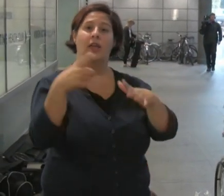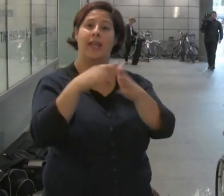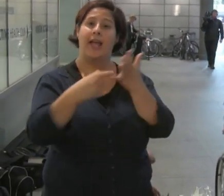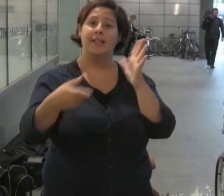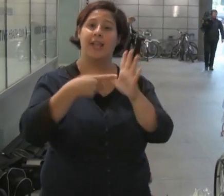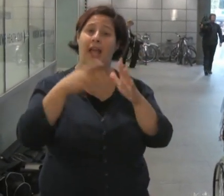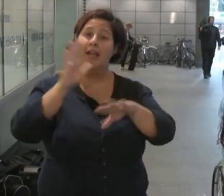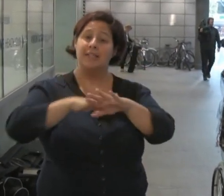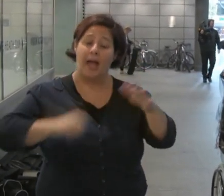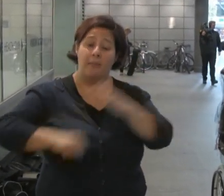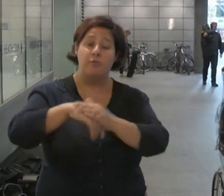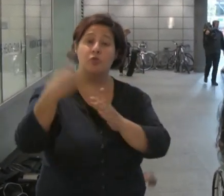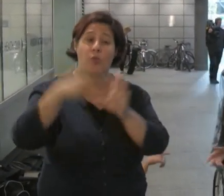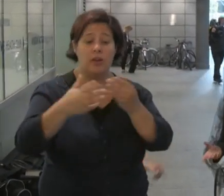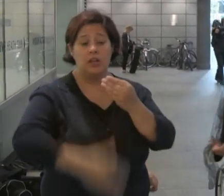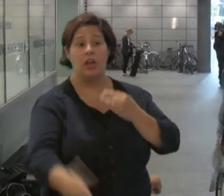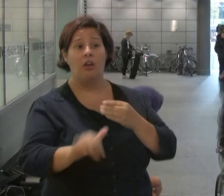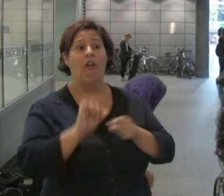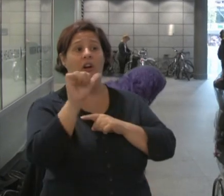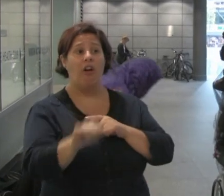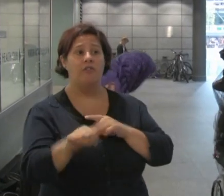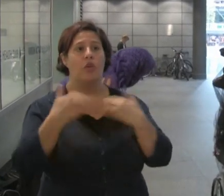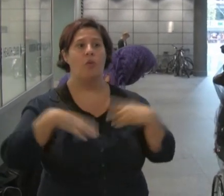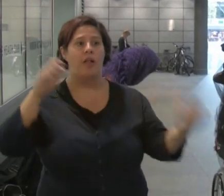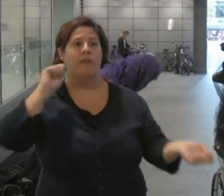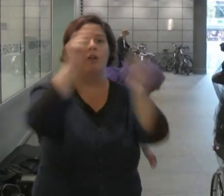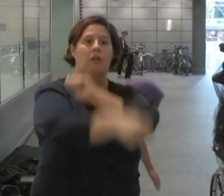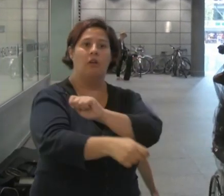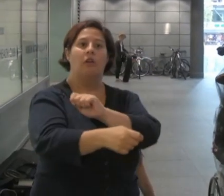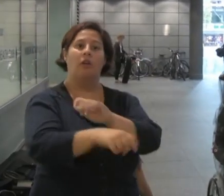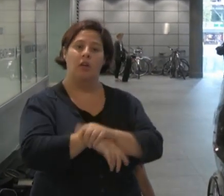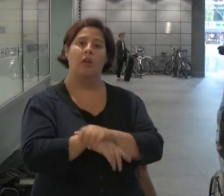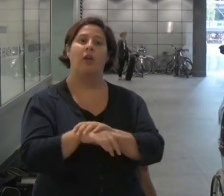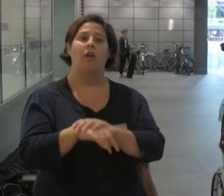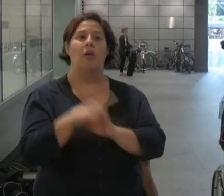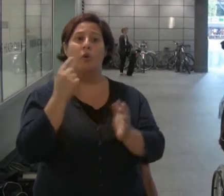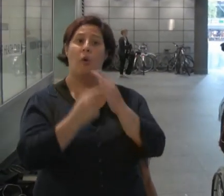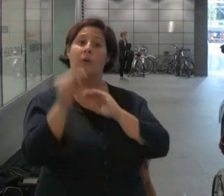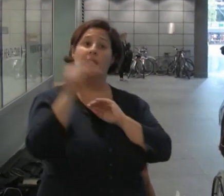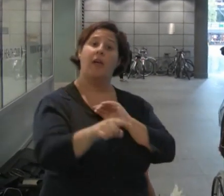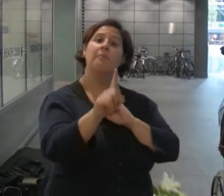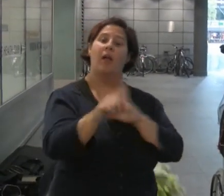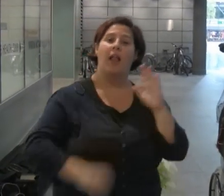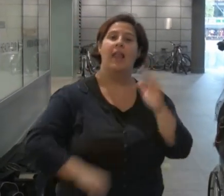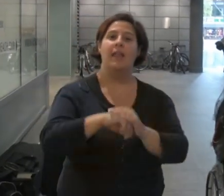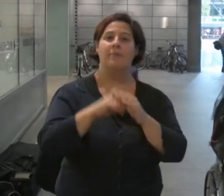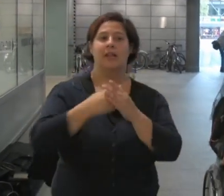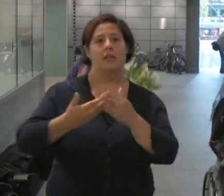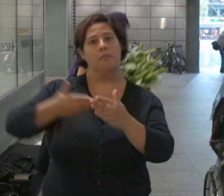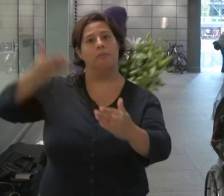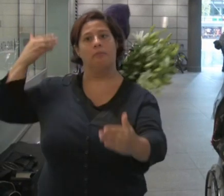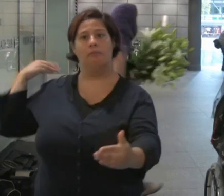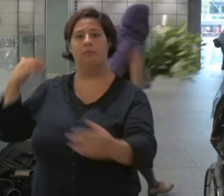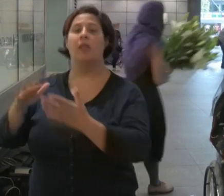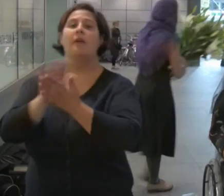was time-limited to one year after the welfare reform billed that fee. Not only that, but it was limited retrospectively,